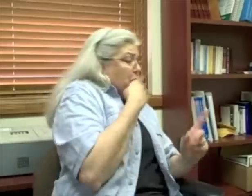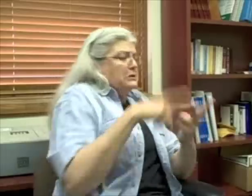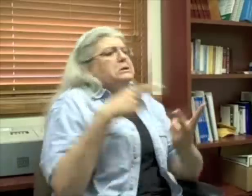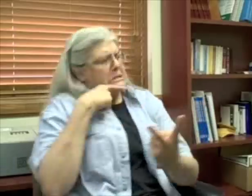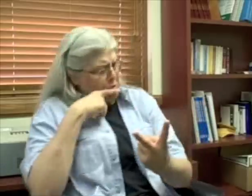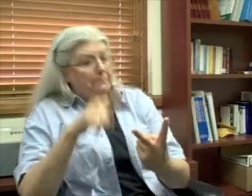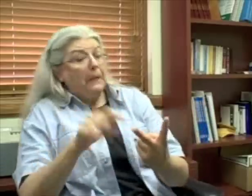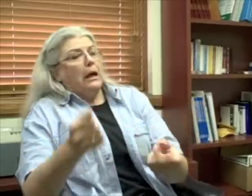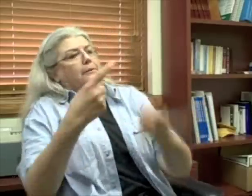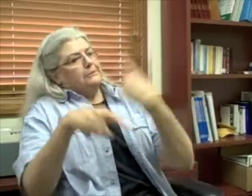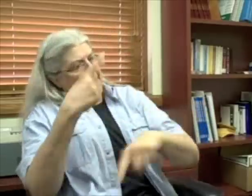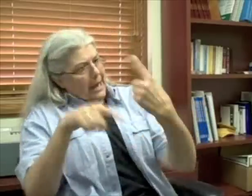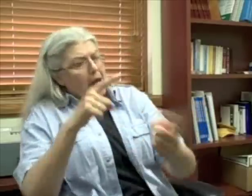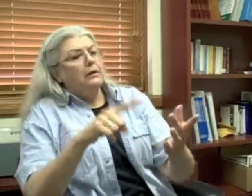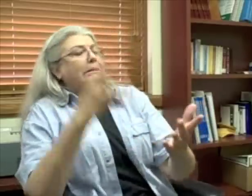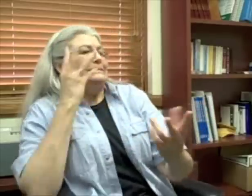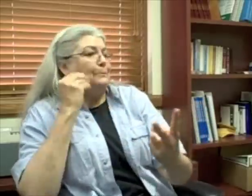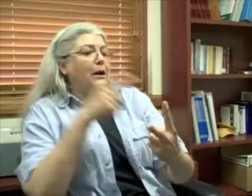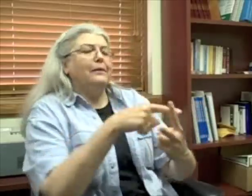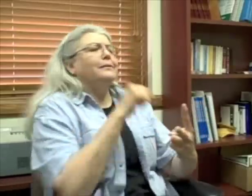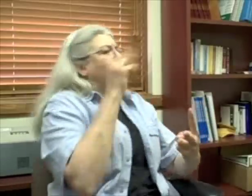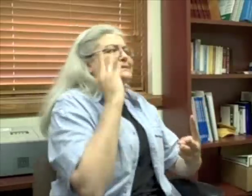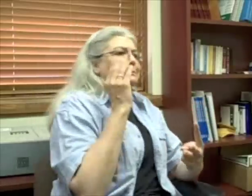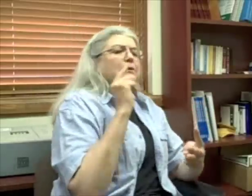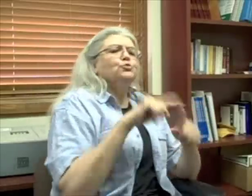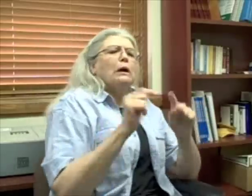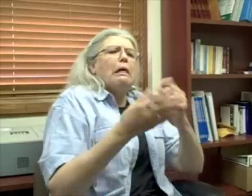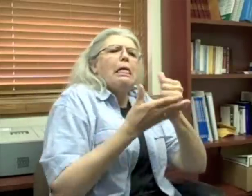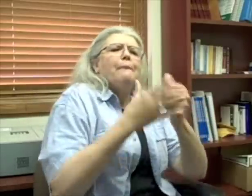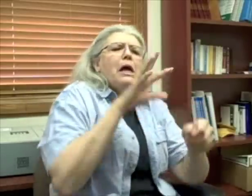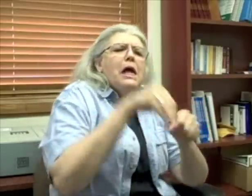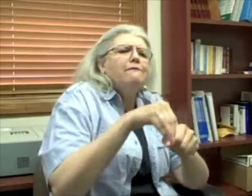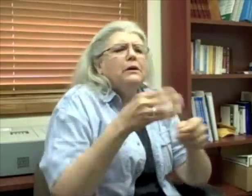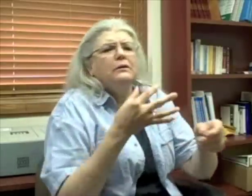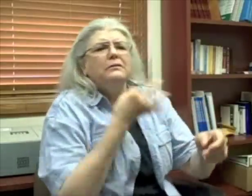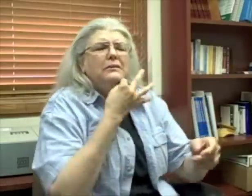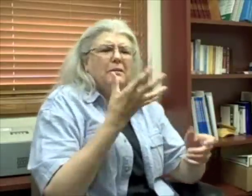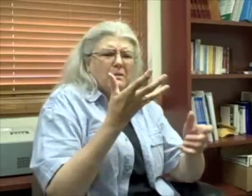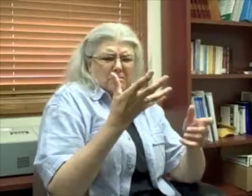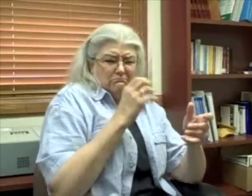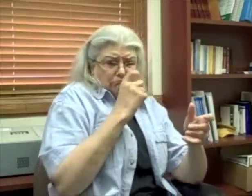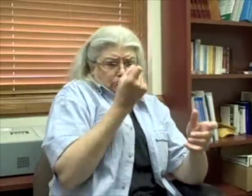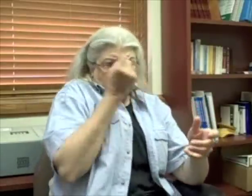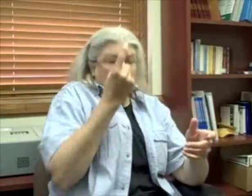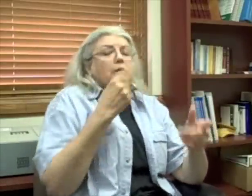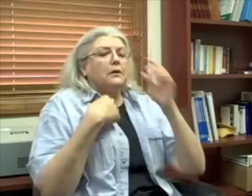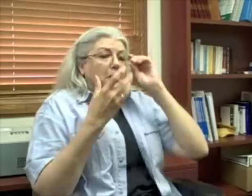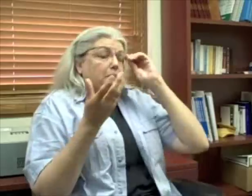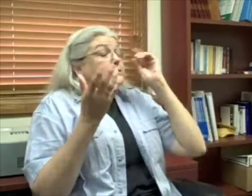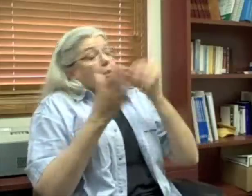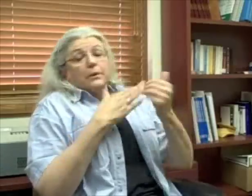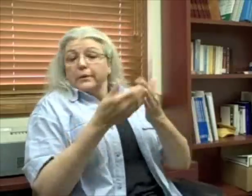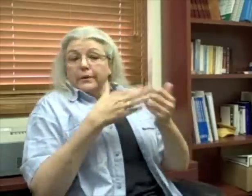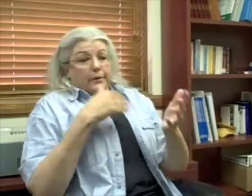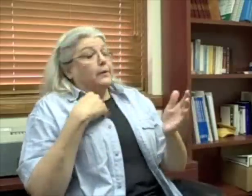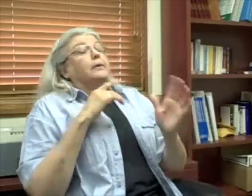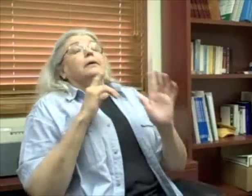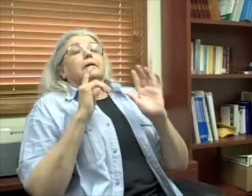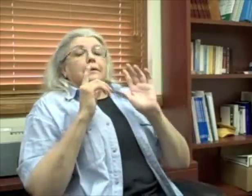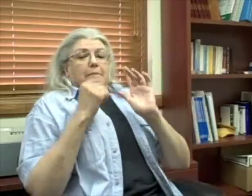friend who did sign. The hearing woman wanted to be involved. Okay, fine. So I was okay with her being one